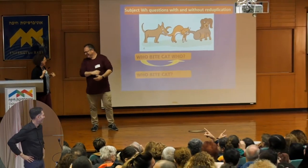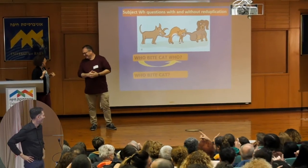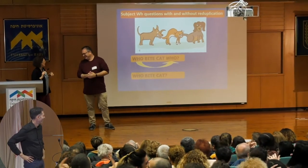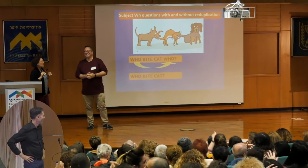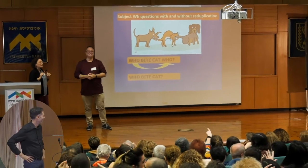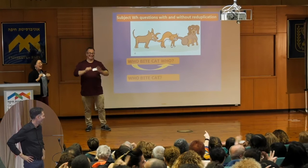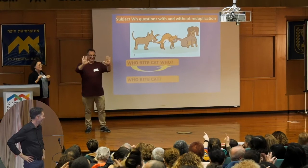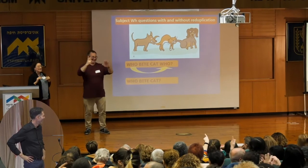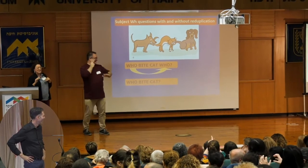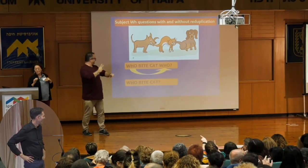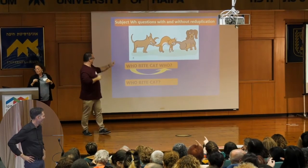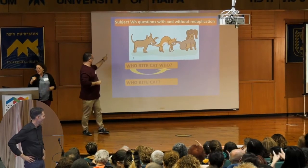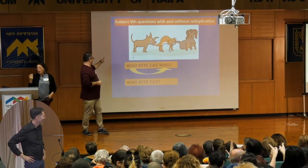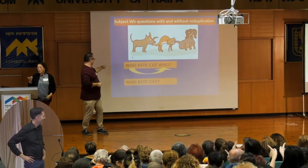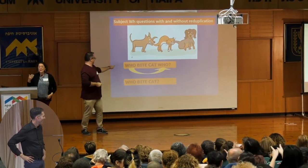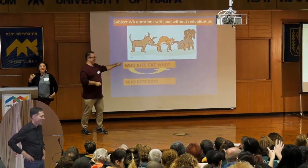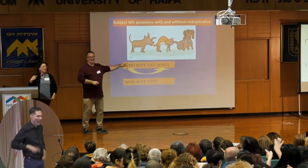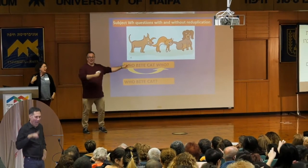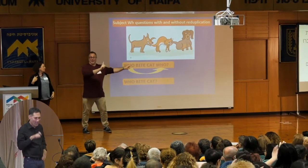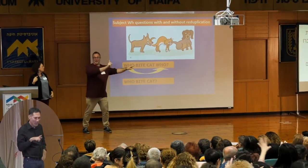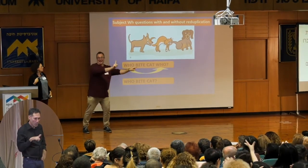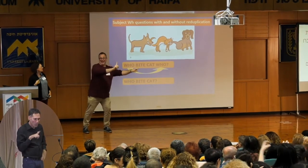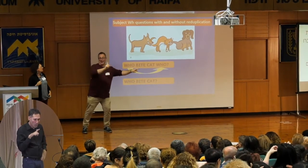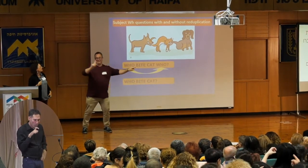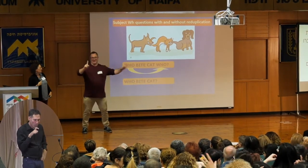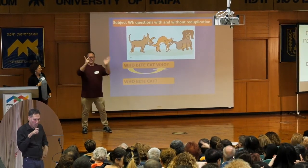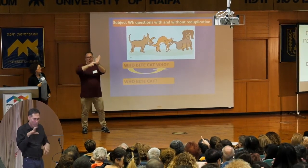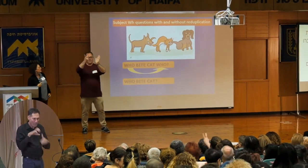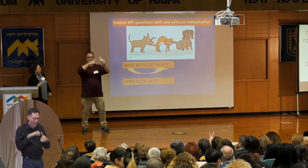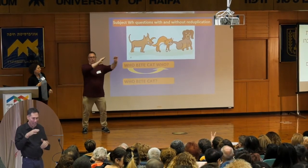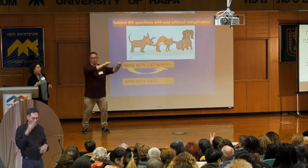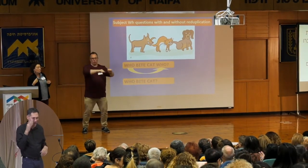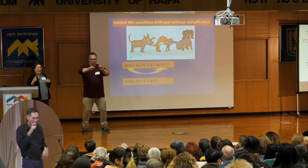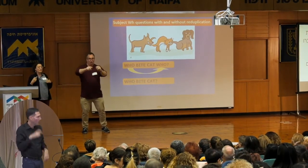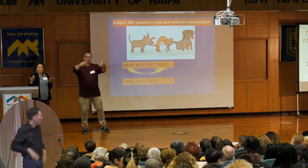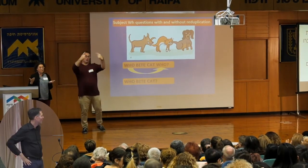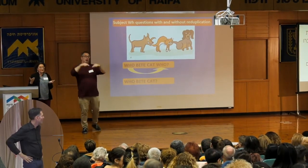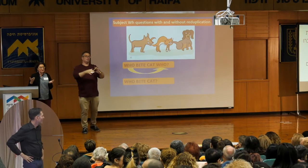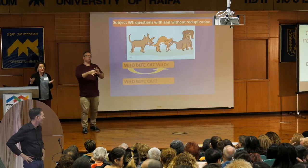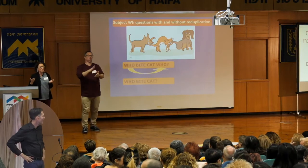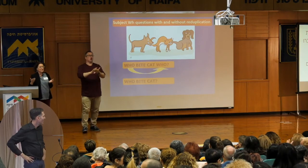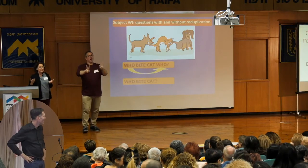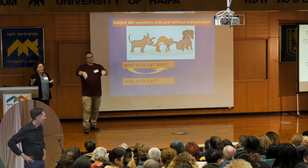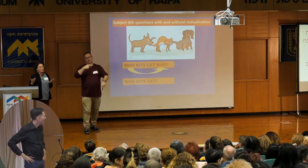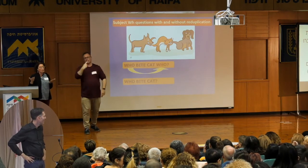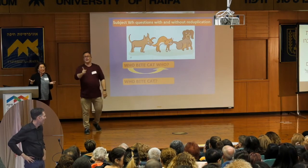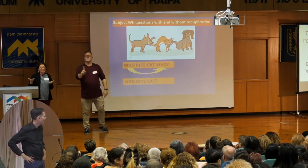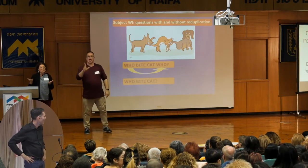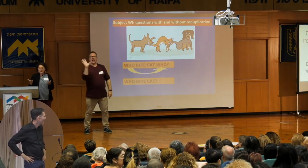So if we ask who bites cat who, we have movement, right? And we compare it to